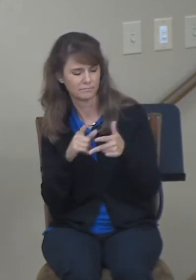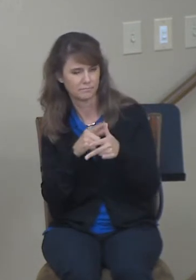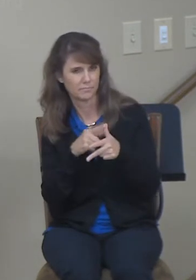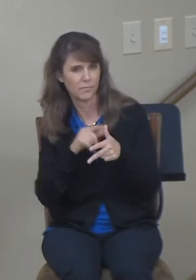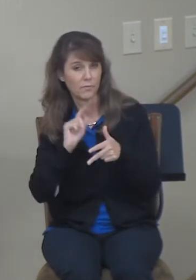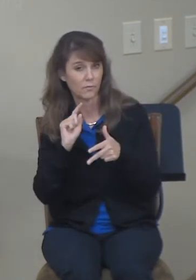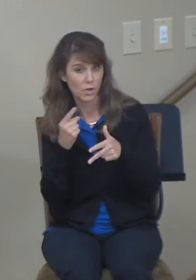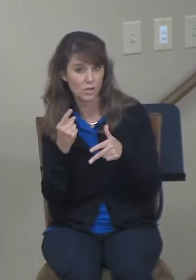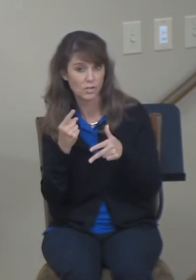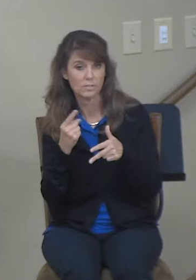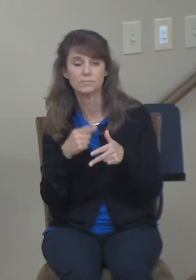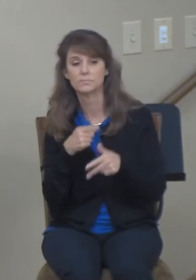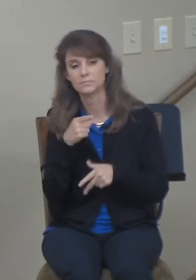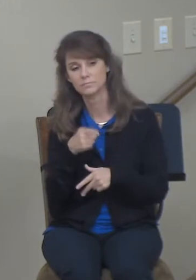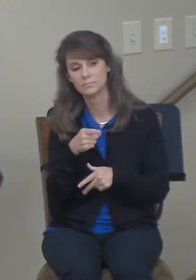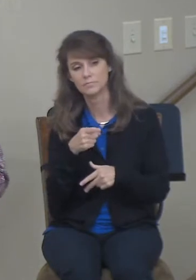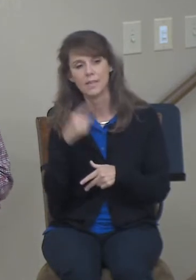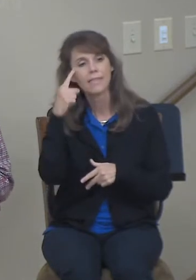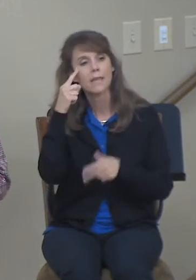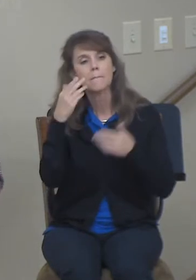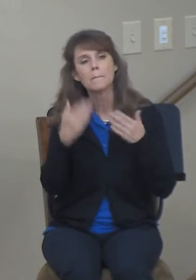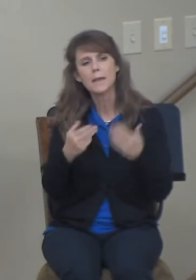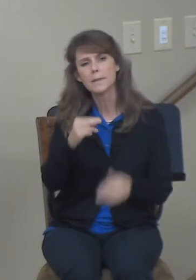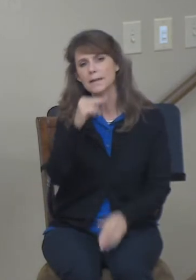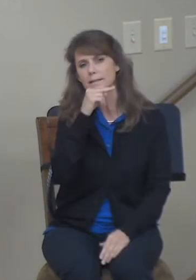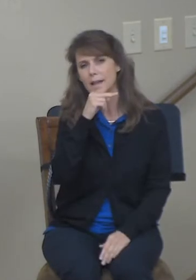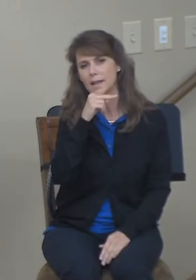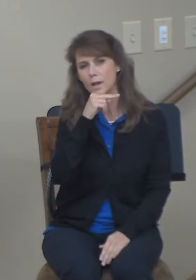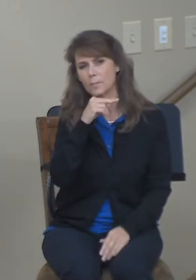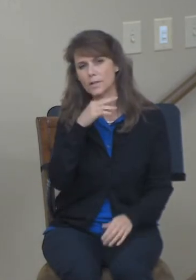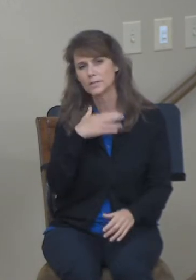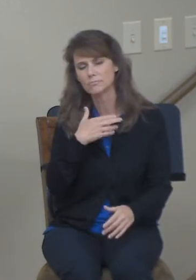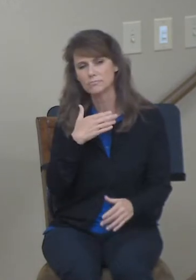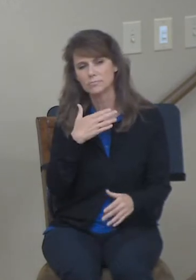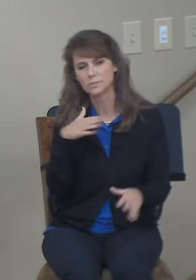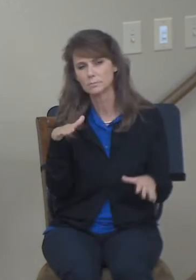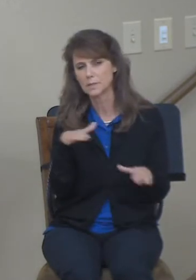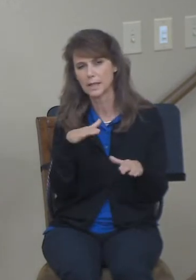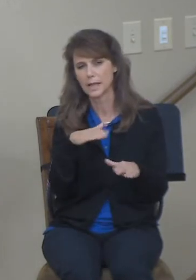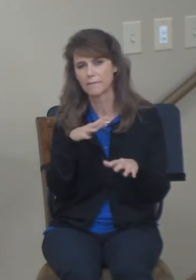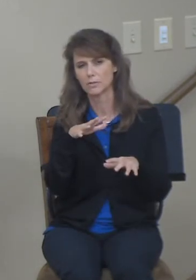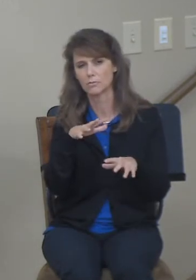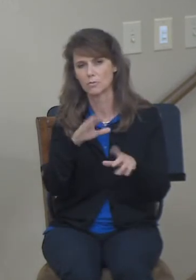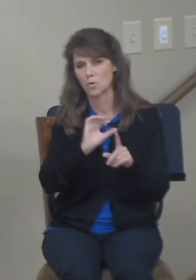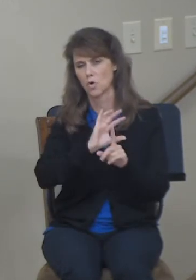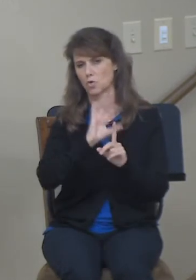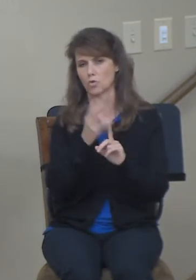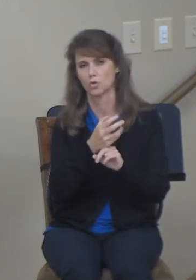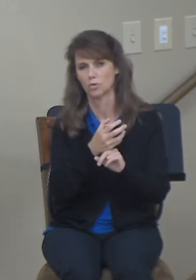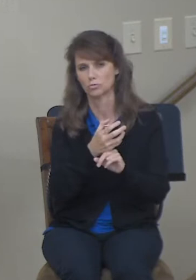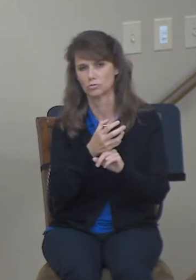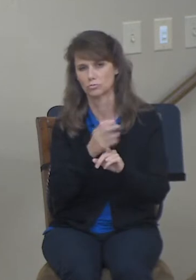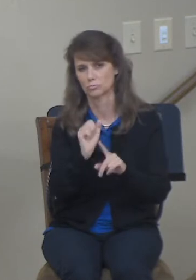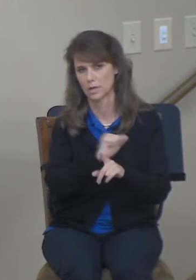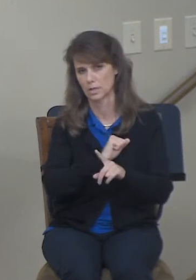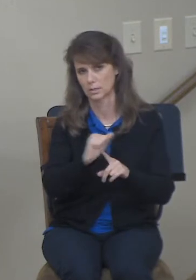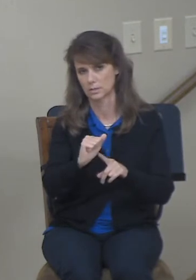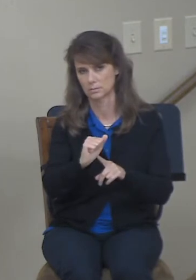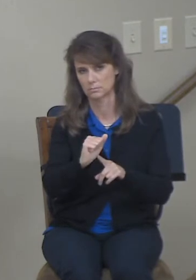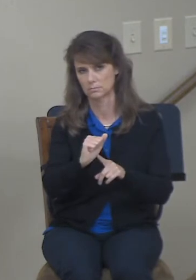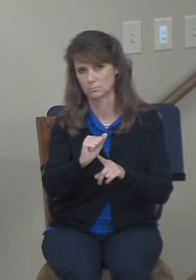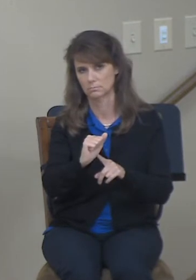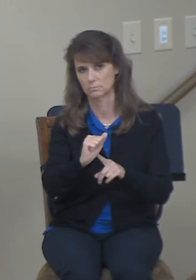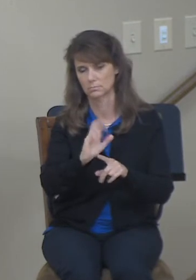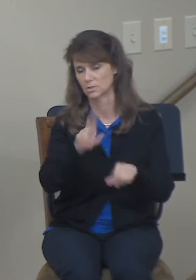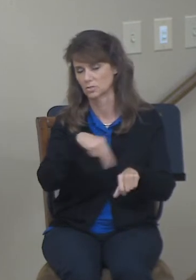they say she is just acting out a common cultural practice for a maid to request marriage of a